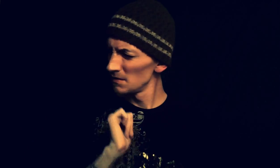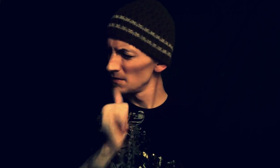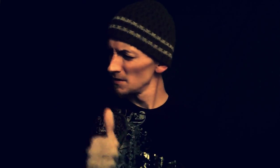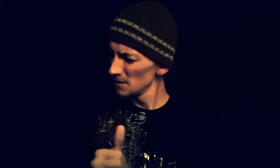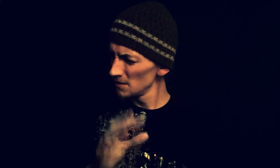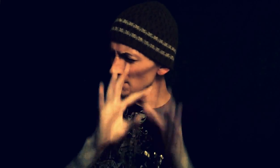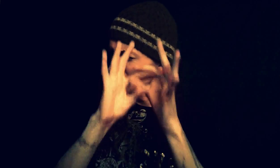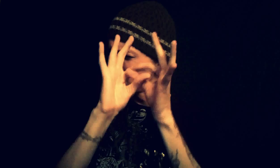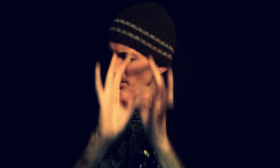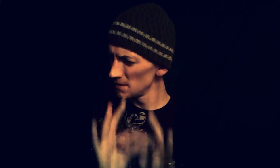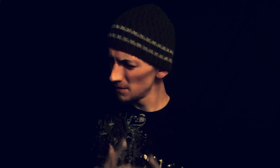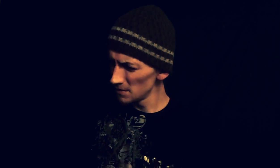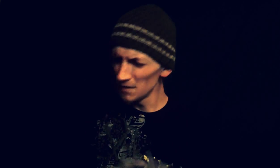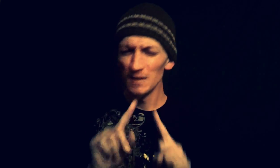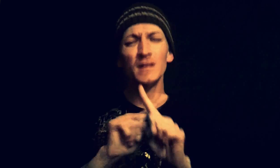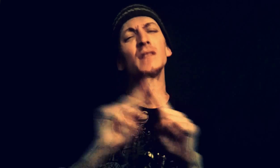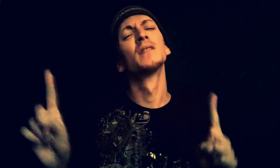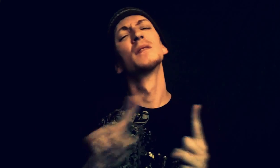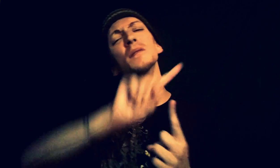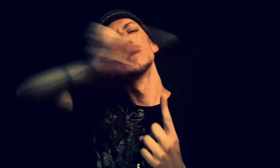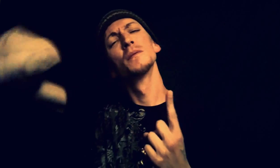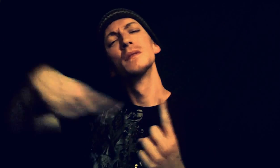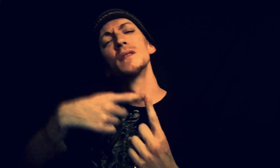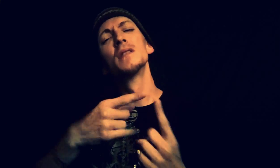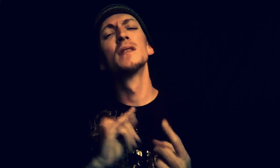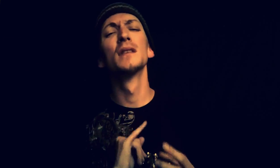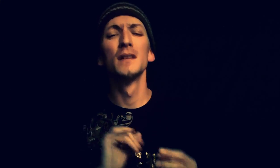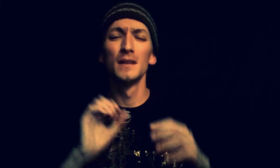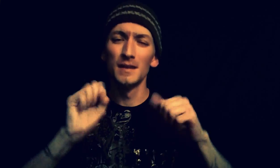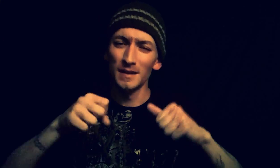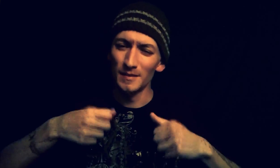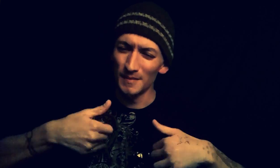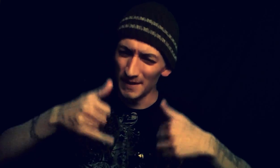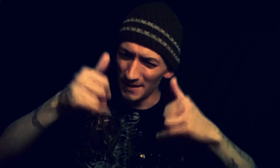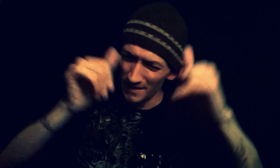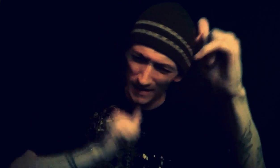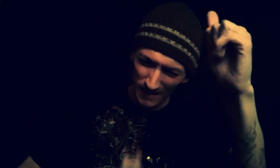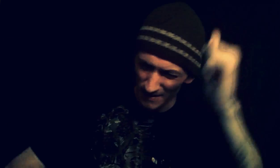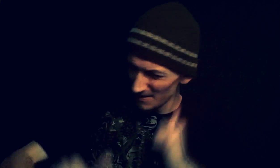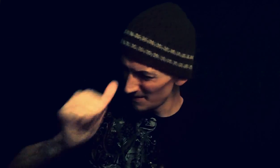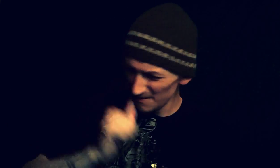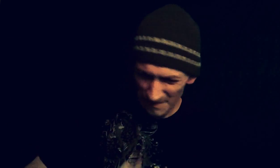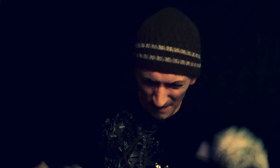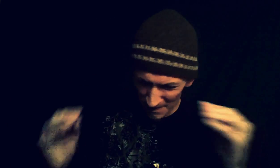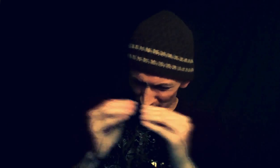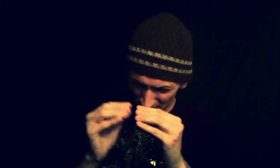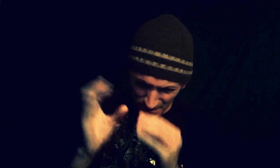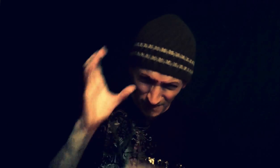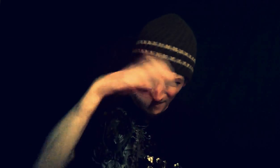am not a part except when I can play It's strange, yeah